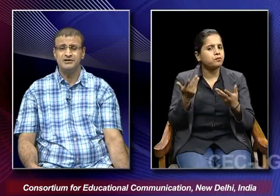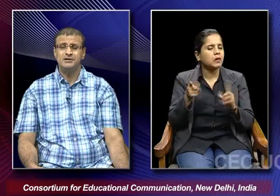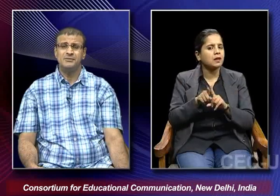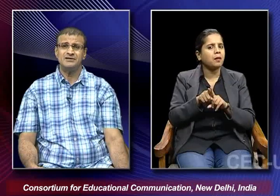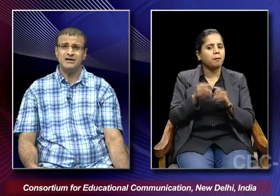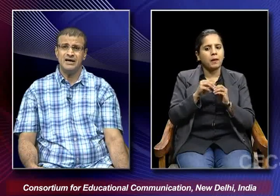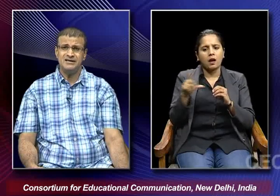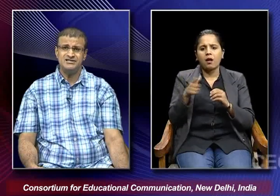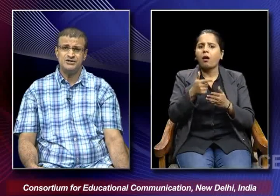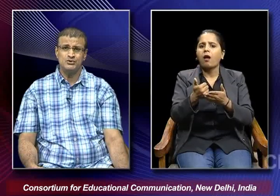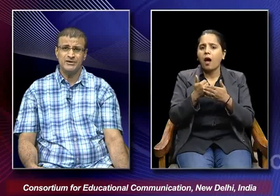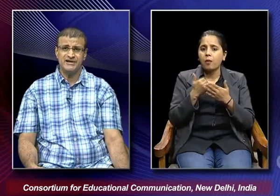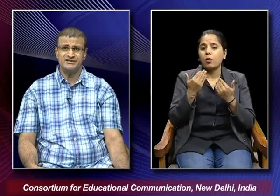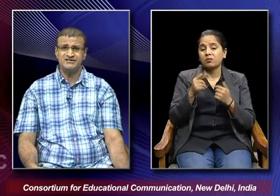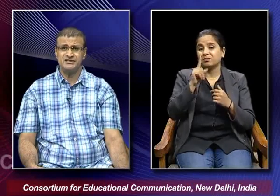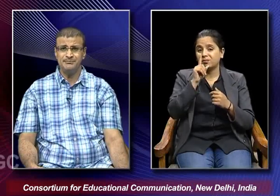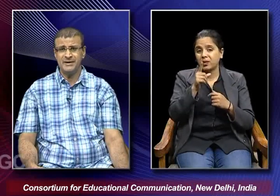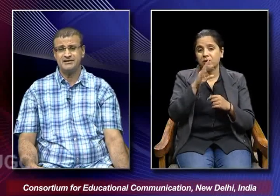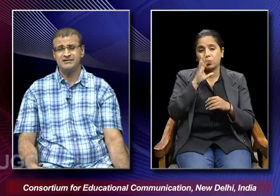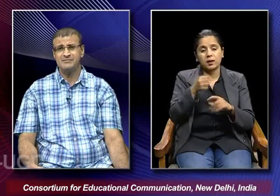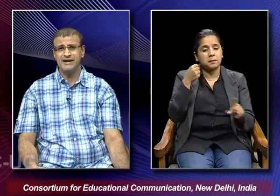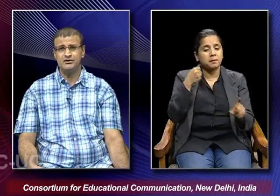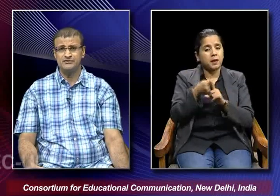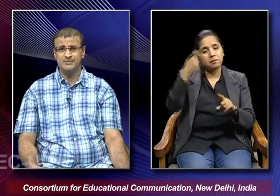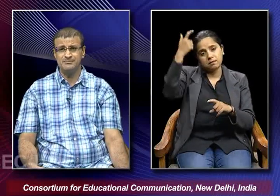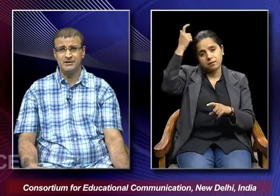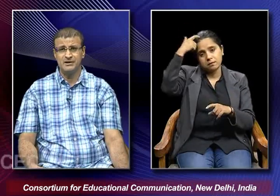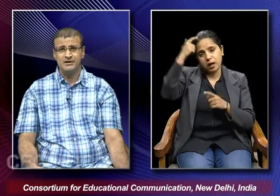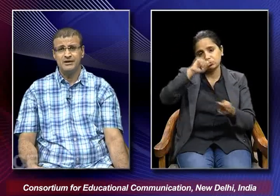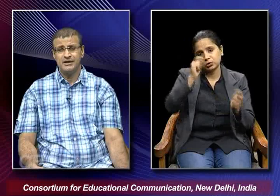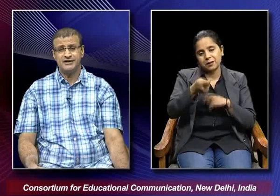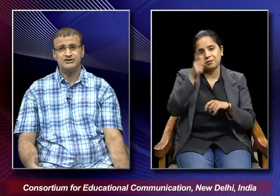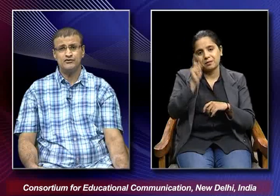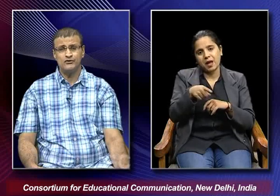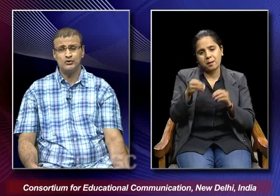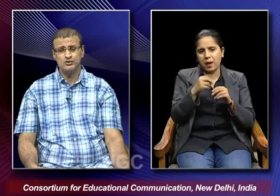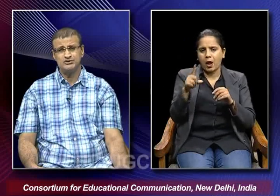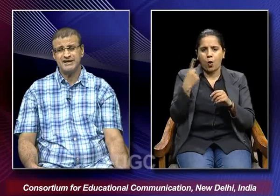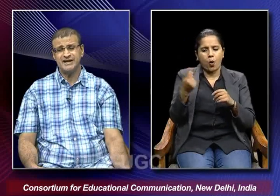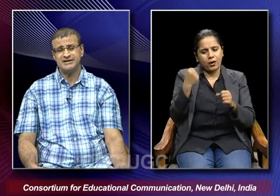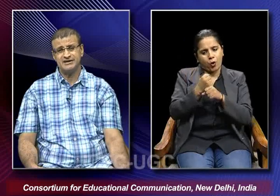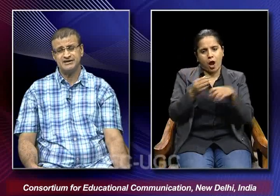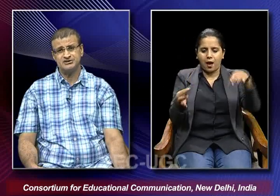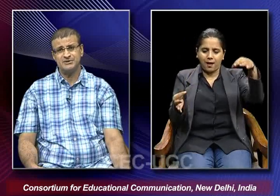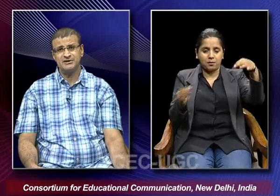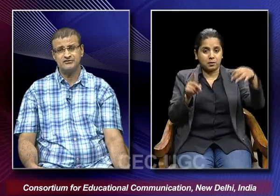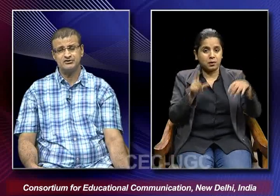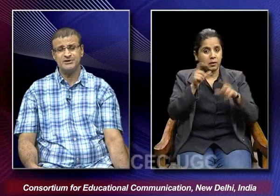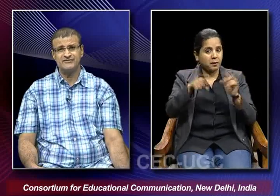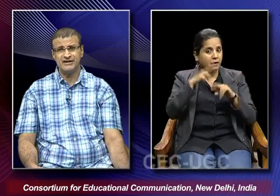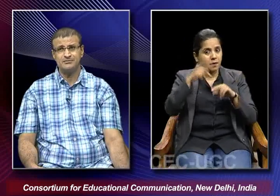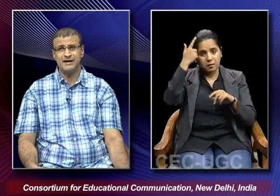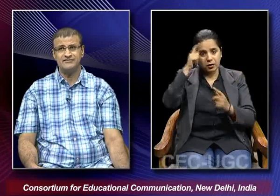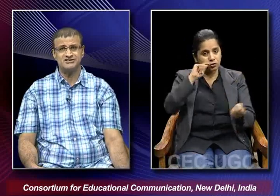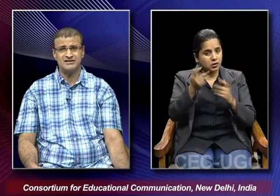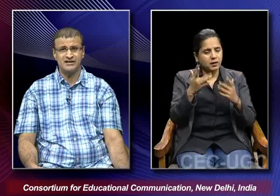but unless you create this impact in the mind of the people it is of no use at it is being it was being